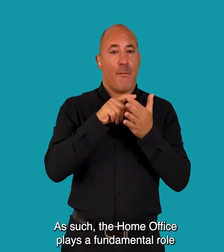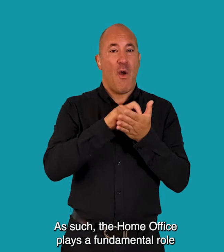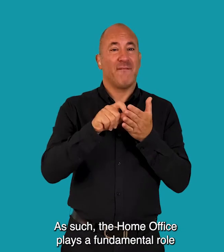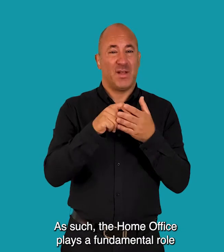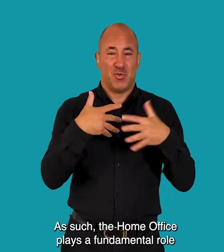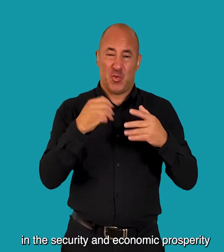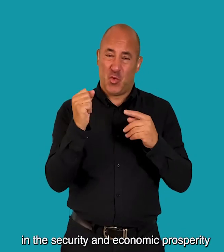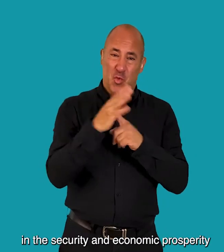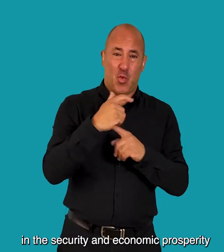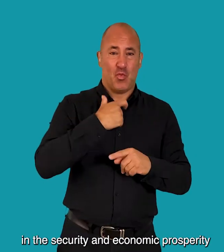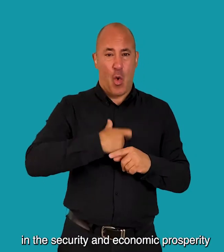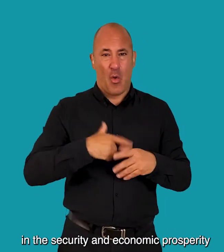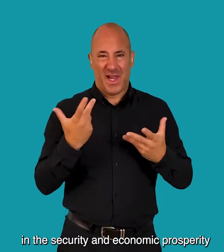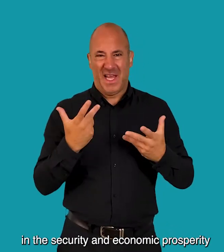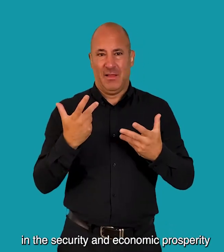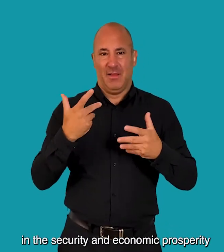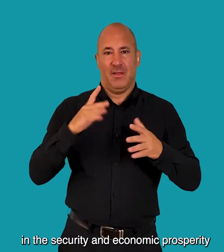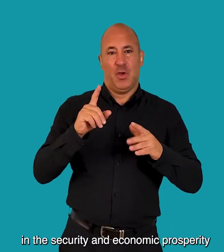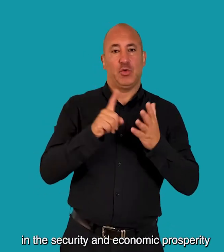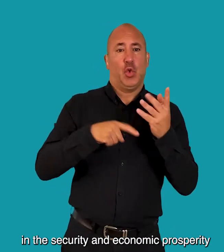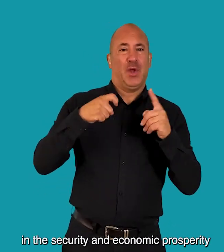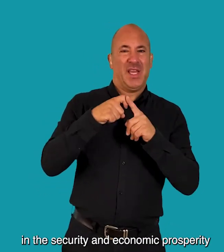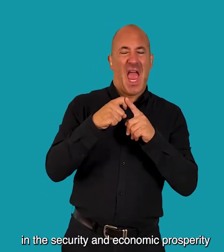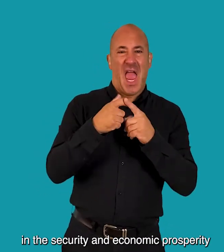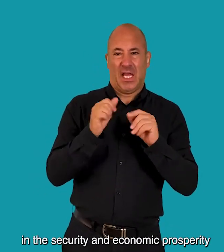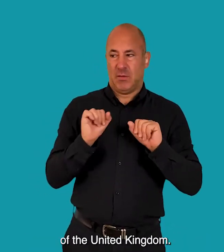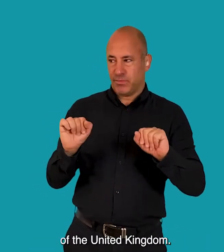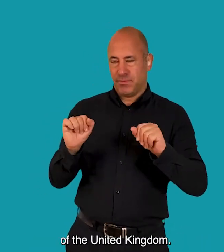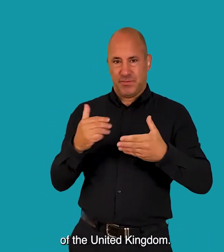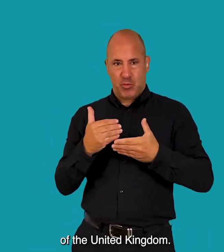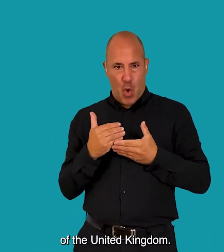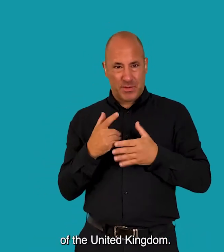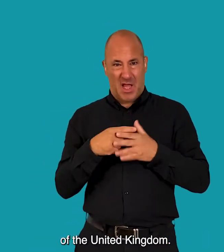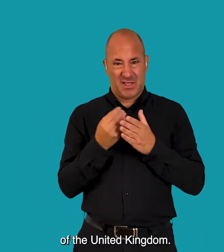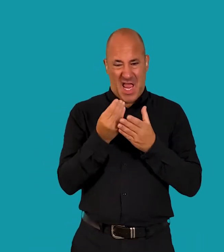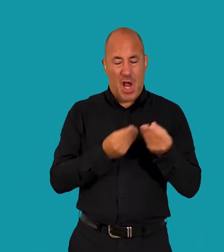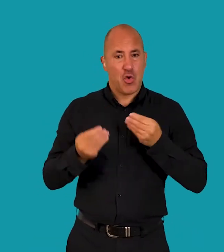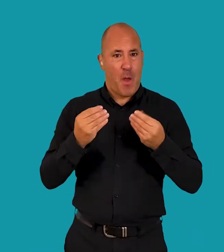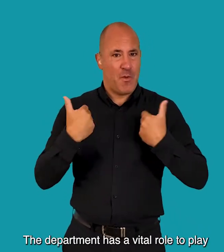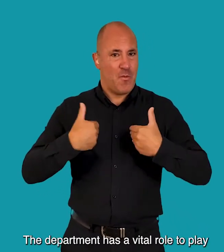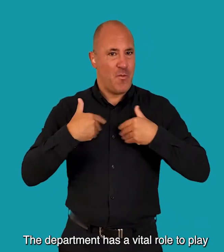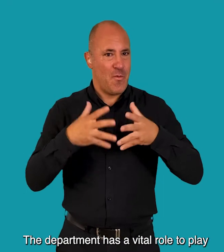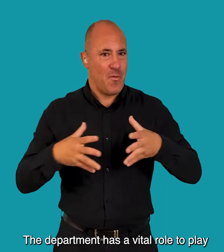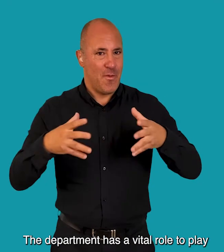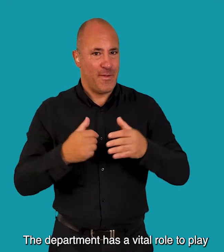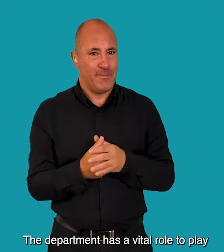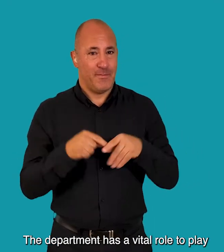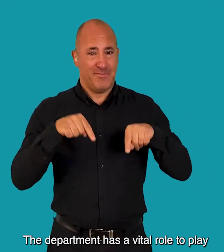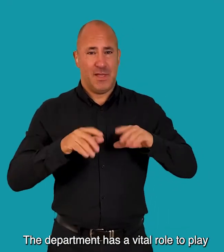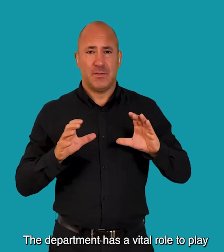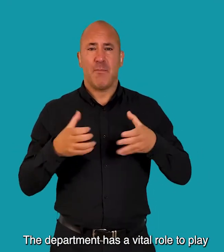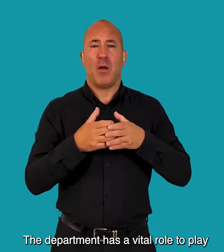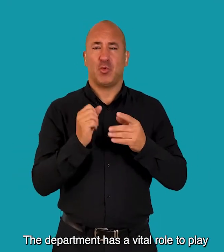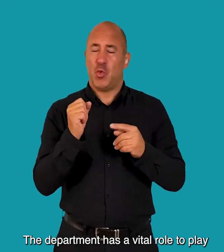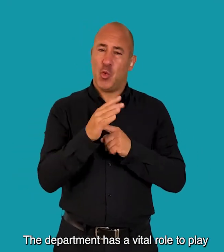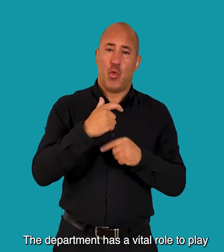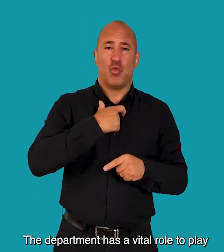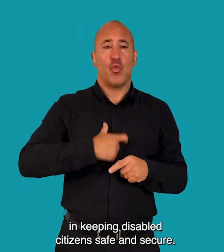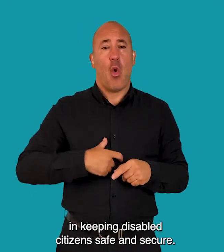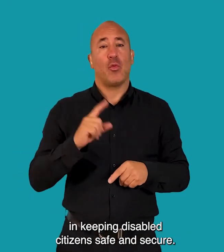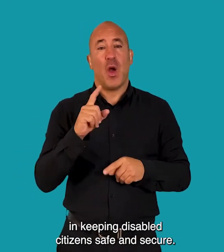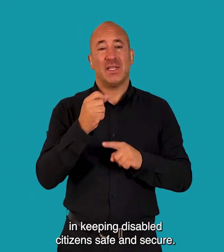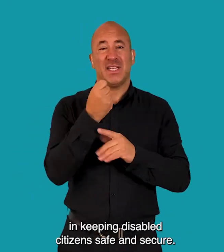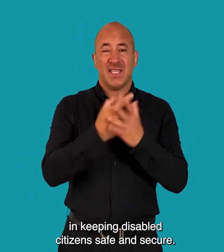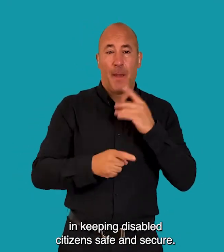fundamental role in the security and economic prosperity of the United Kingdom The Department has a vital role to